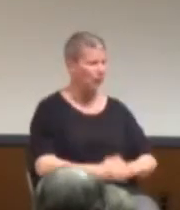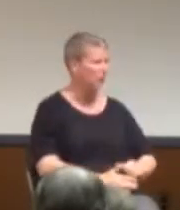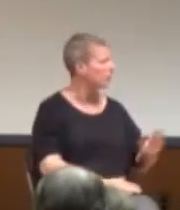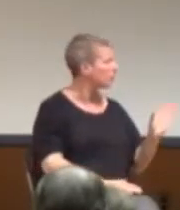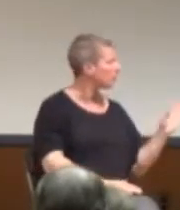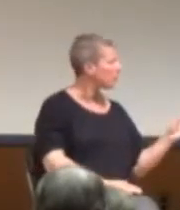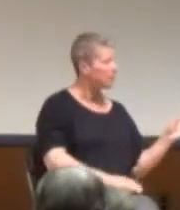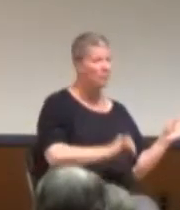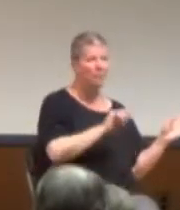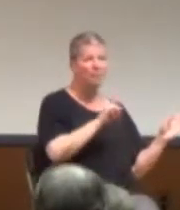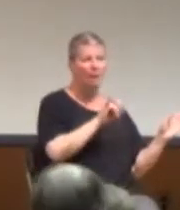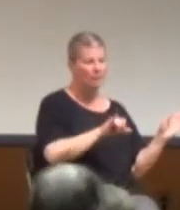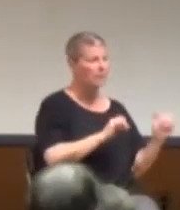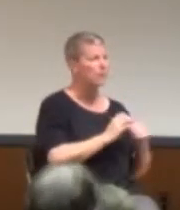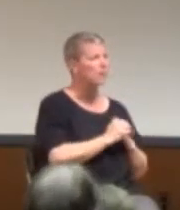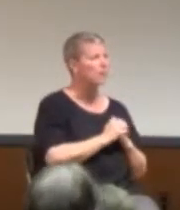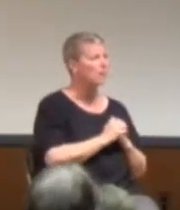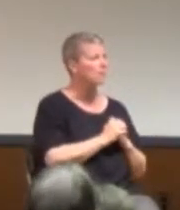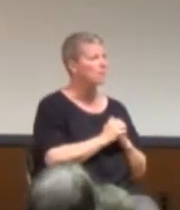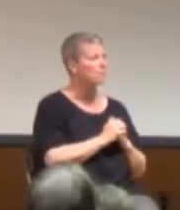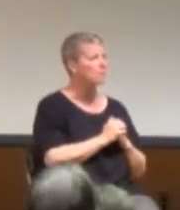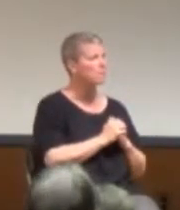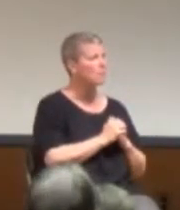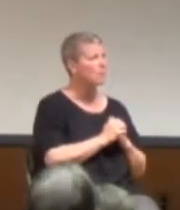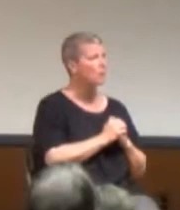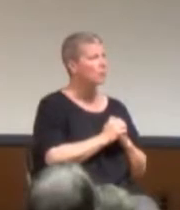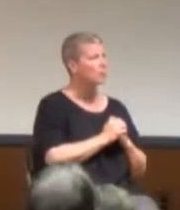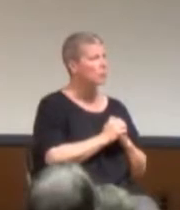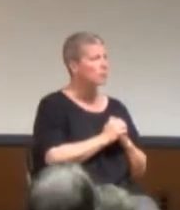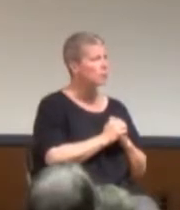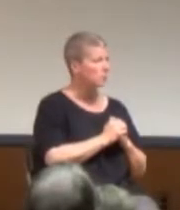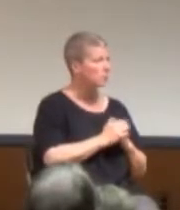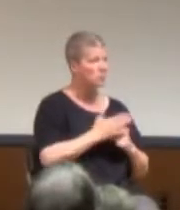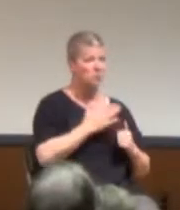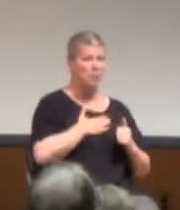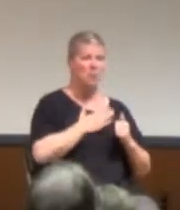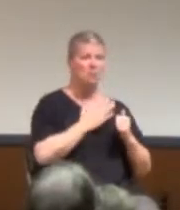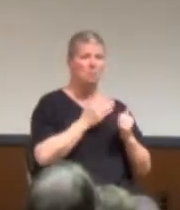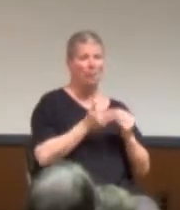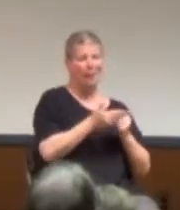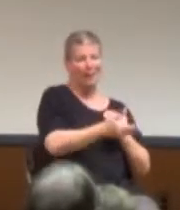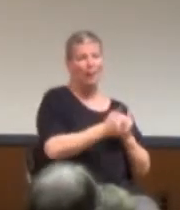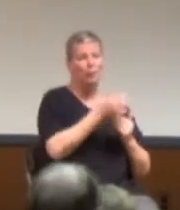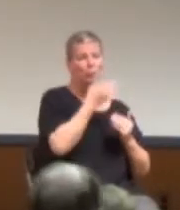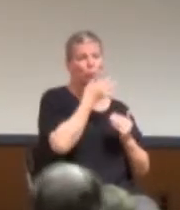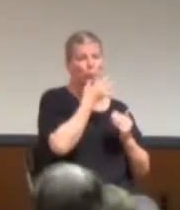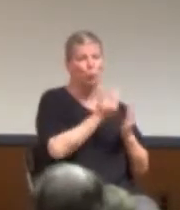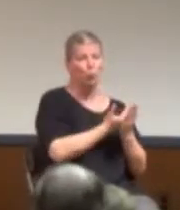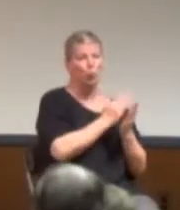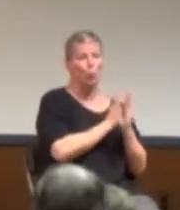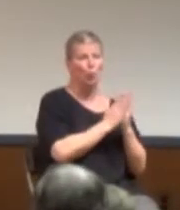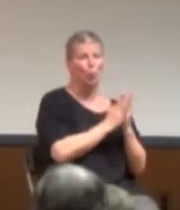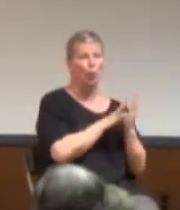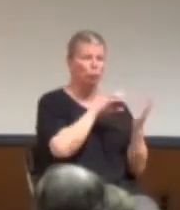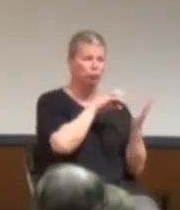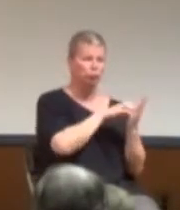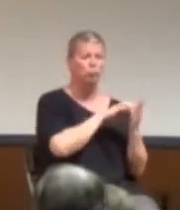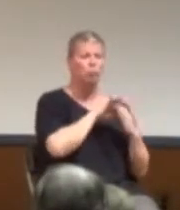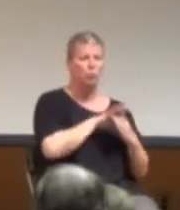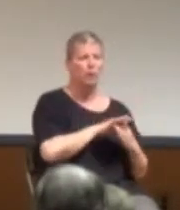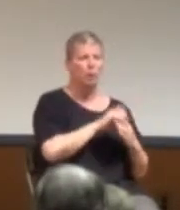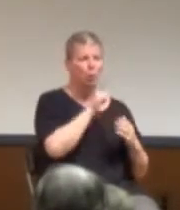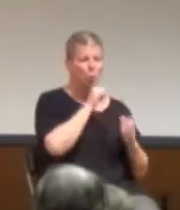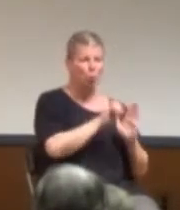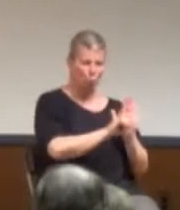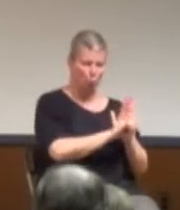would like to say that I have a section in the book, my upcoming book, about asexual people of color. And,